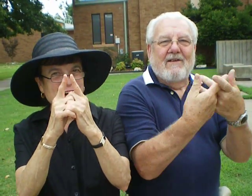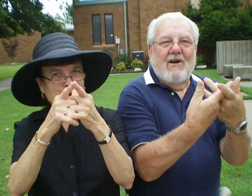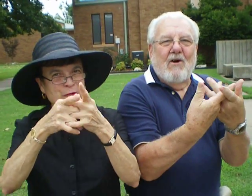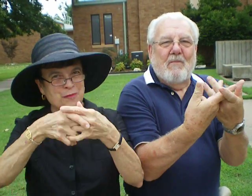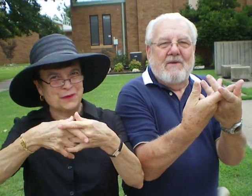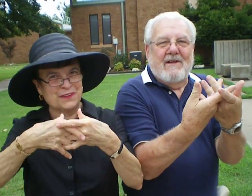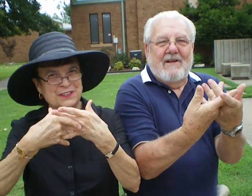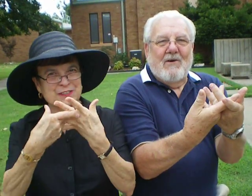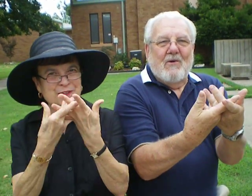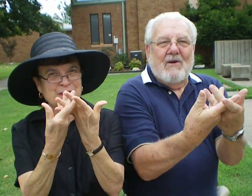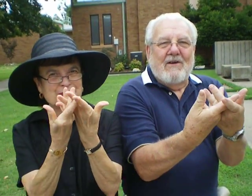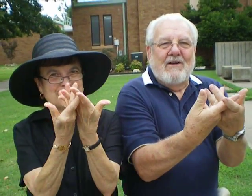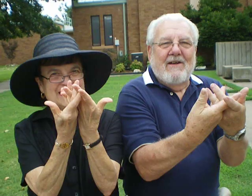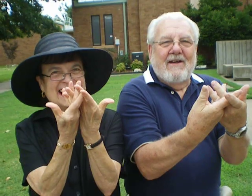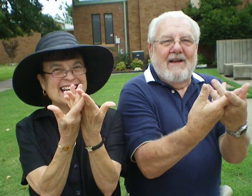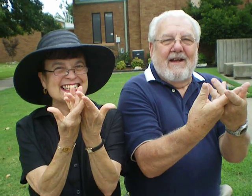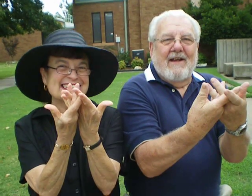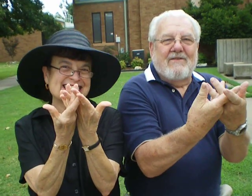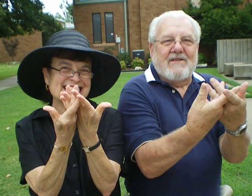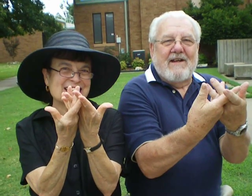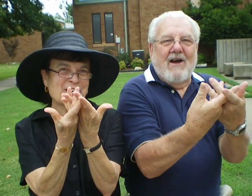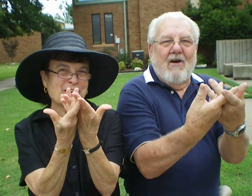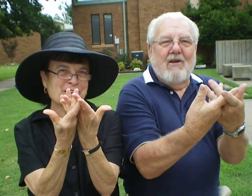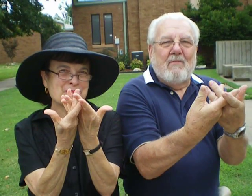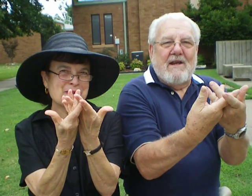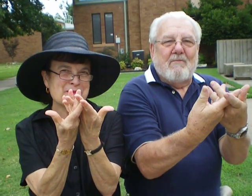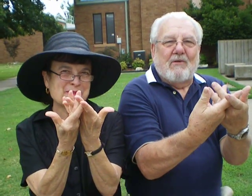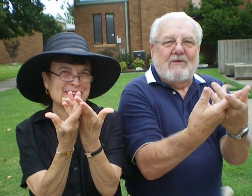Open the door and see all the people.